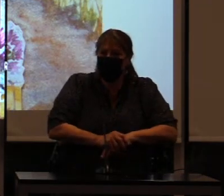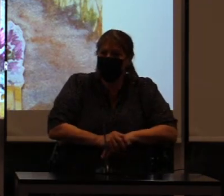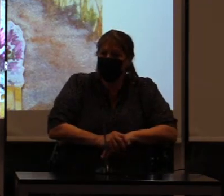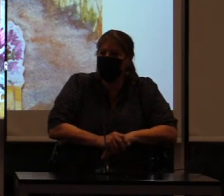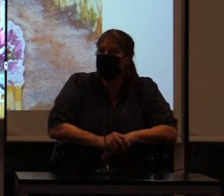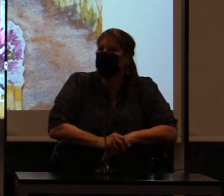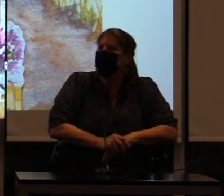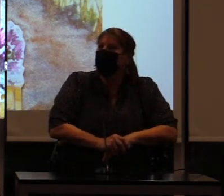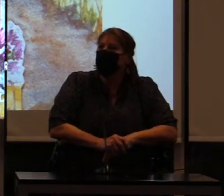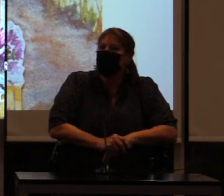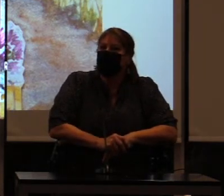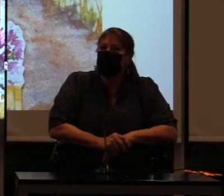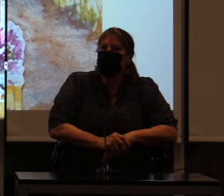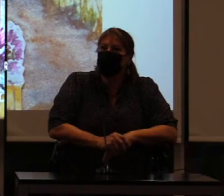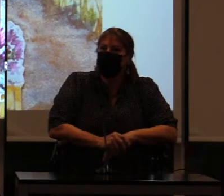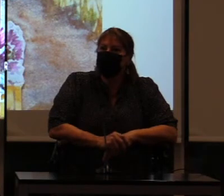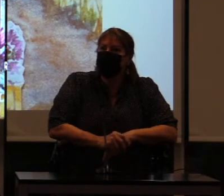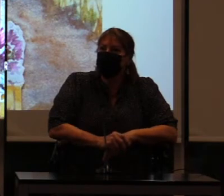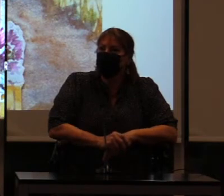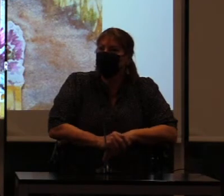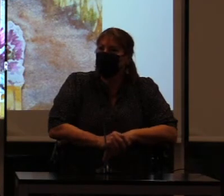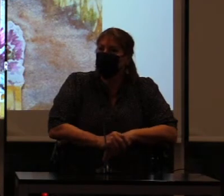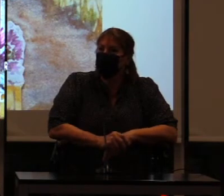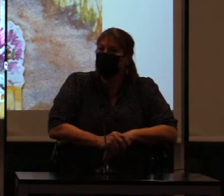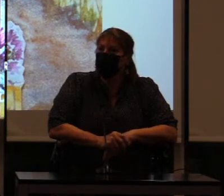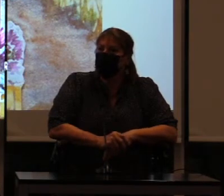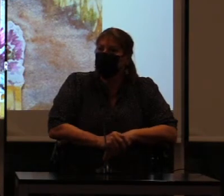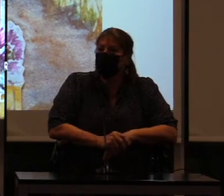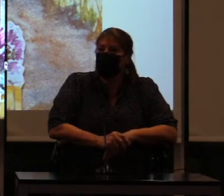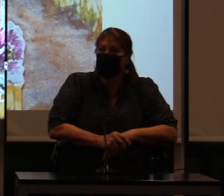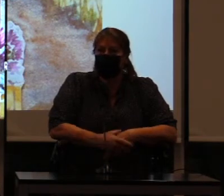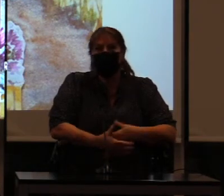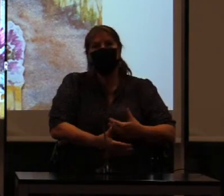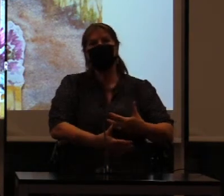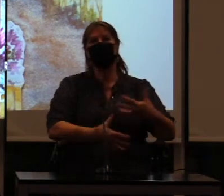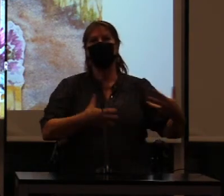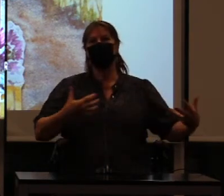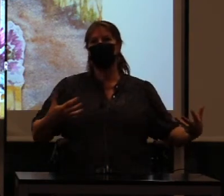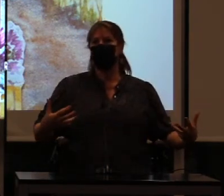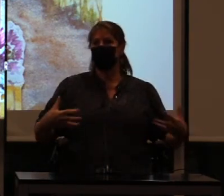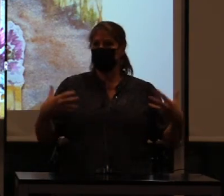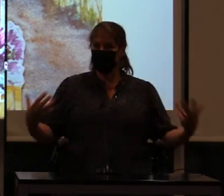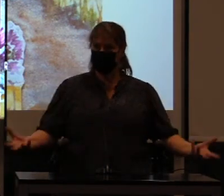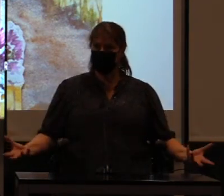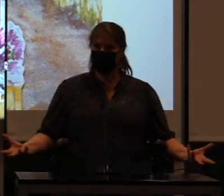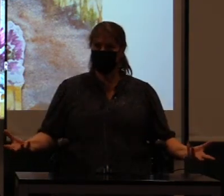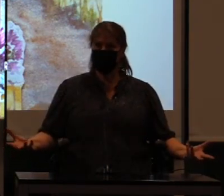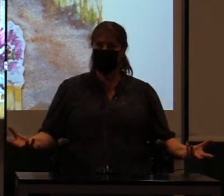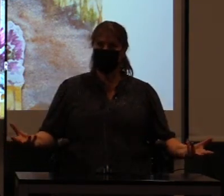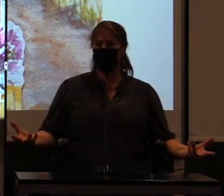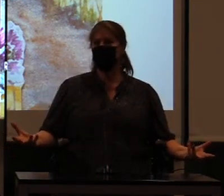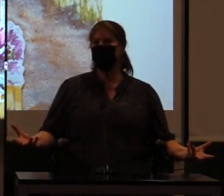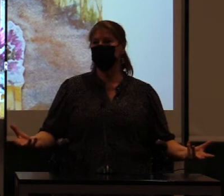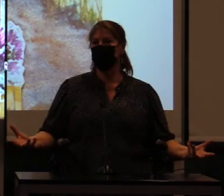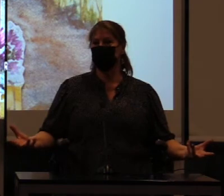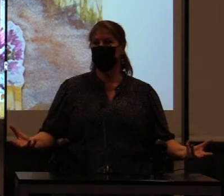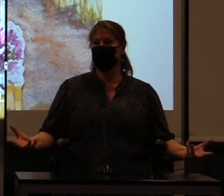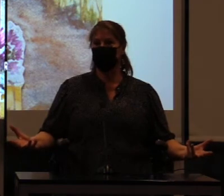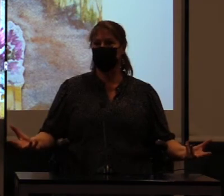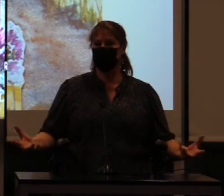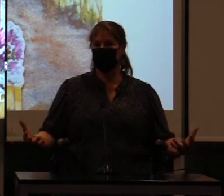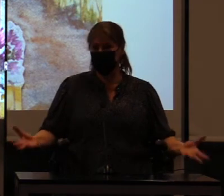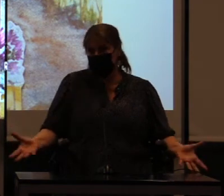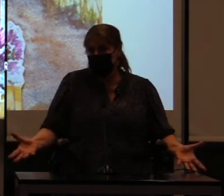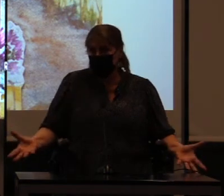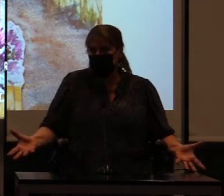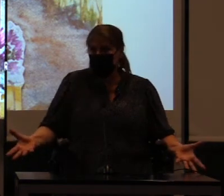an illustrator and read stuff online about how to approach illustrating